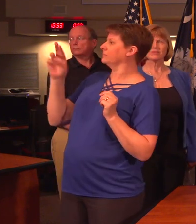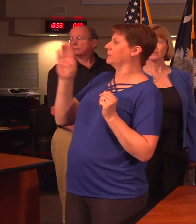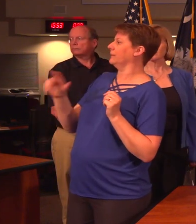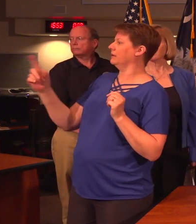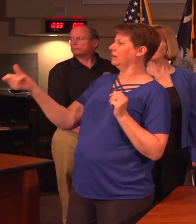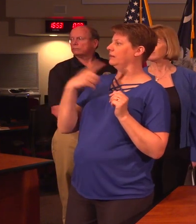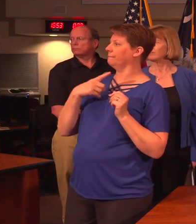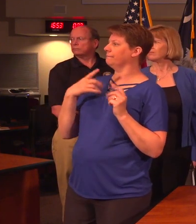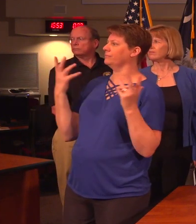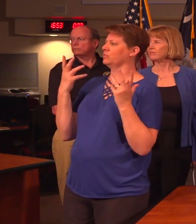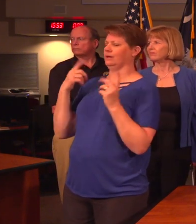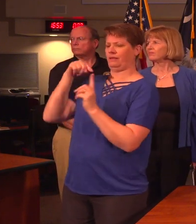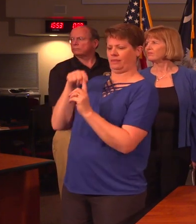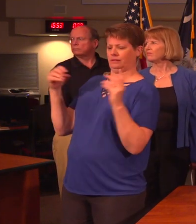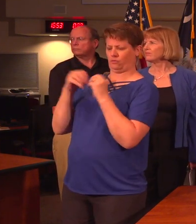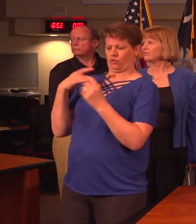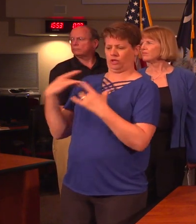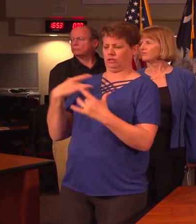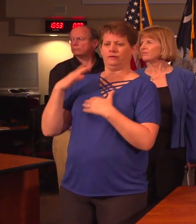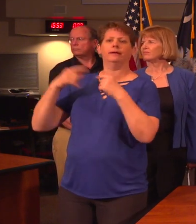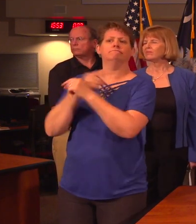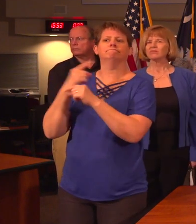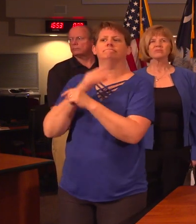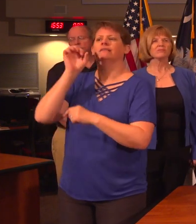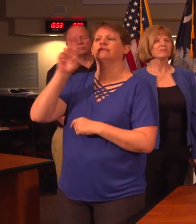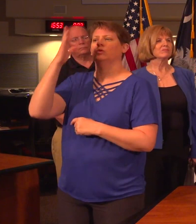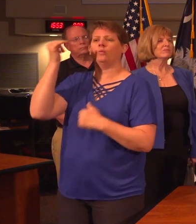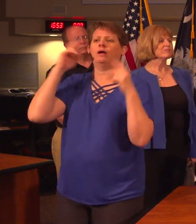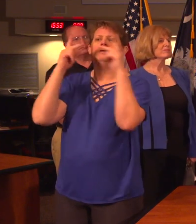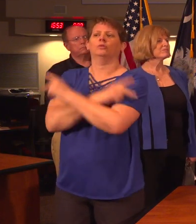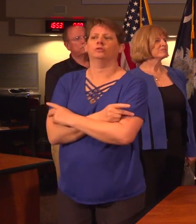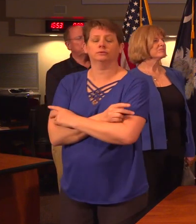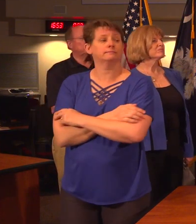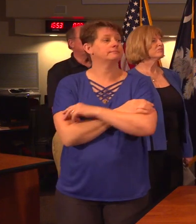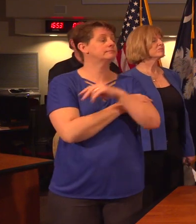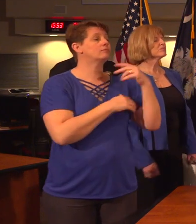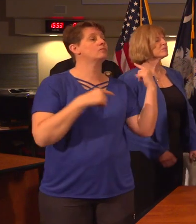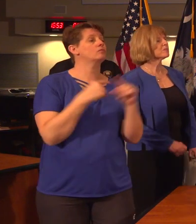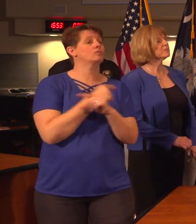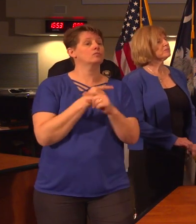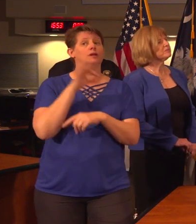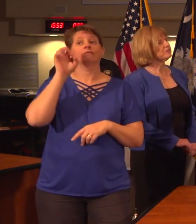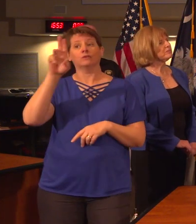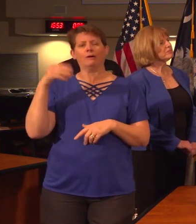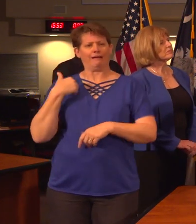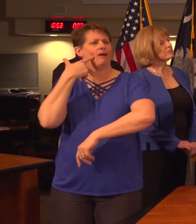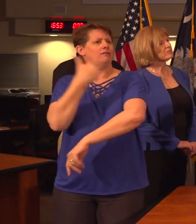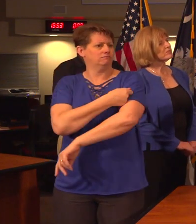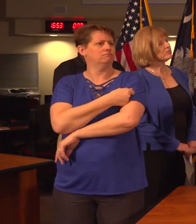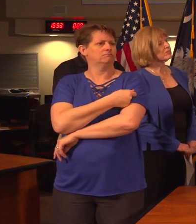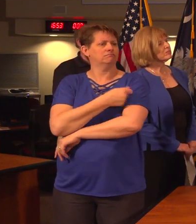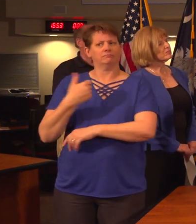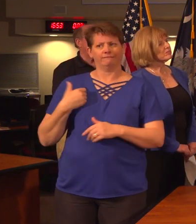what makes this so much more concerning than the regular flu? Well, the regular flu, there is a vaccine. And